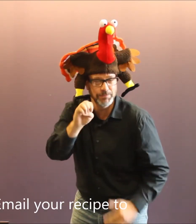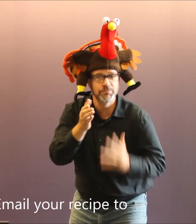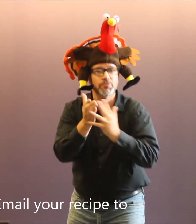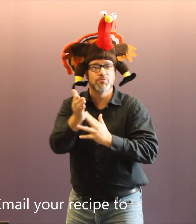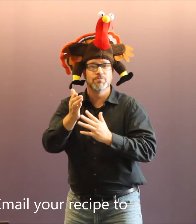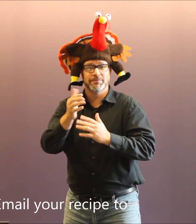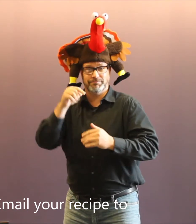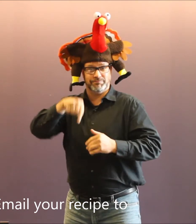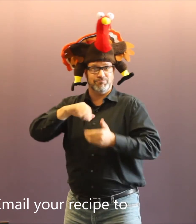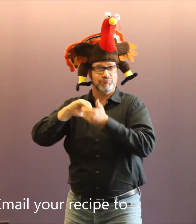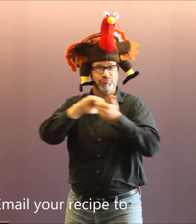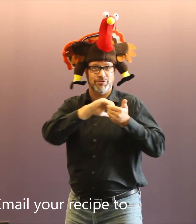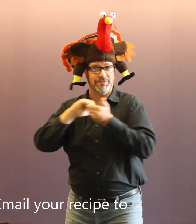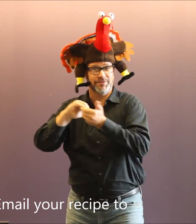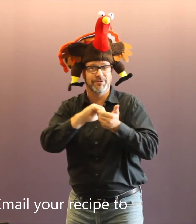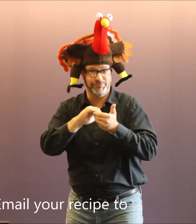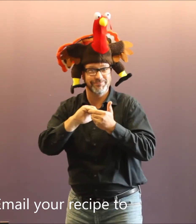Email your recipe